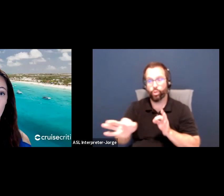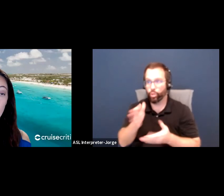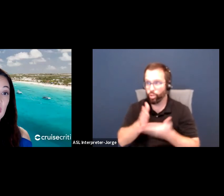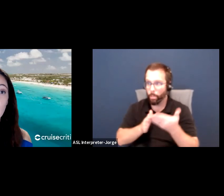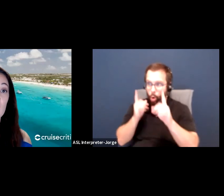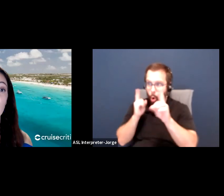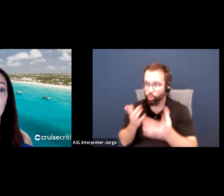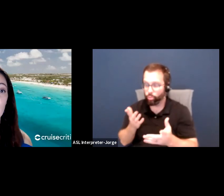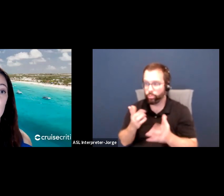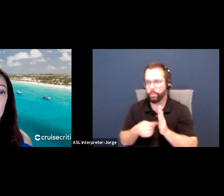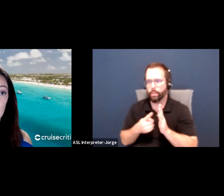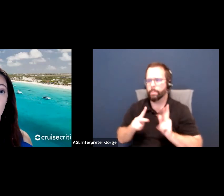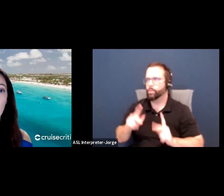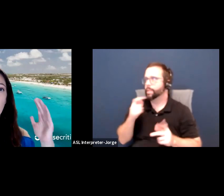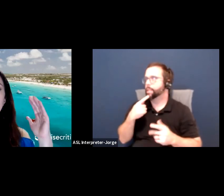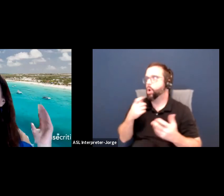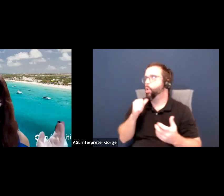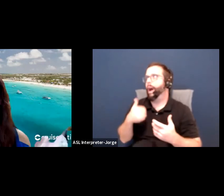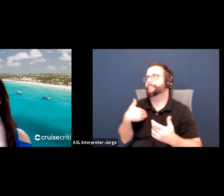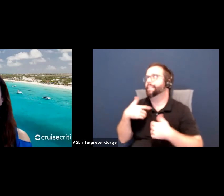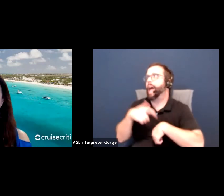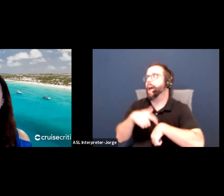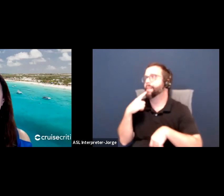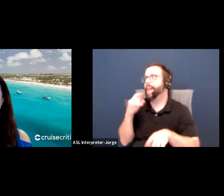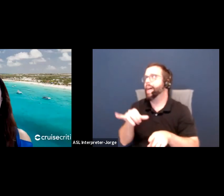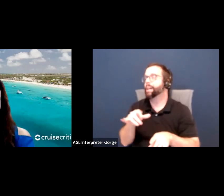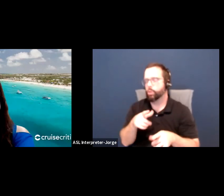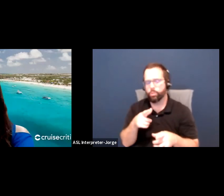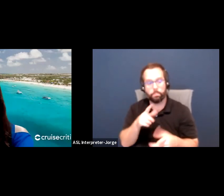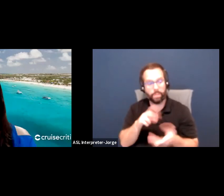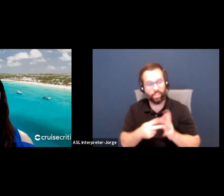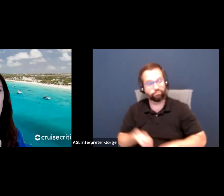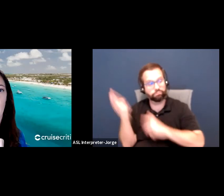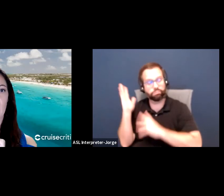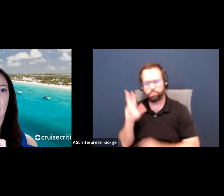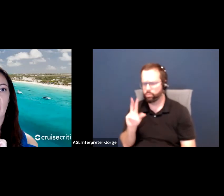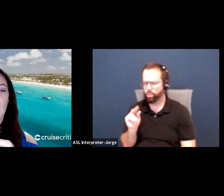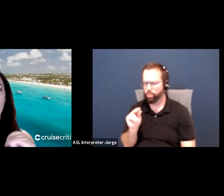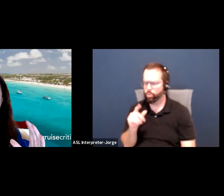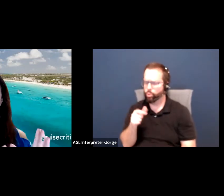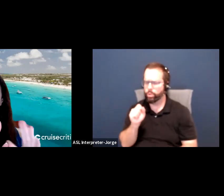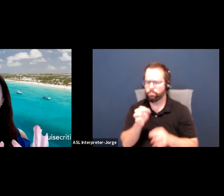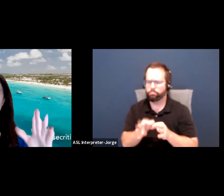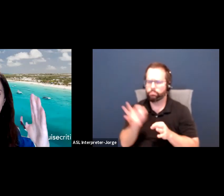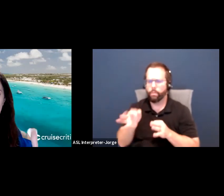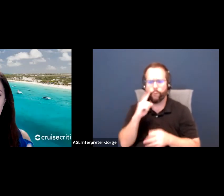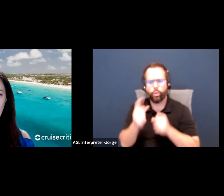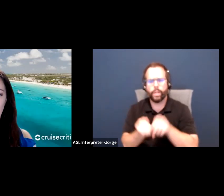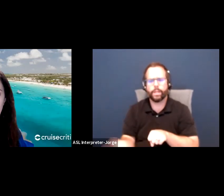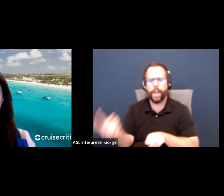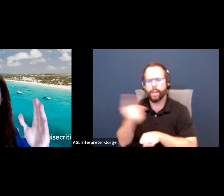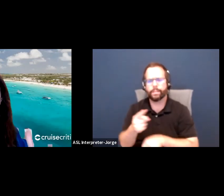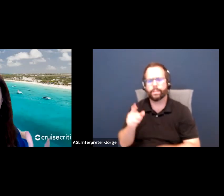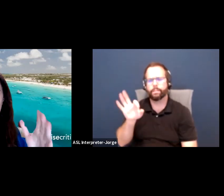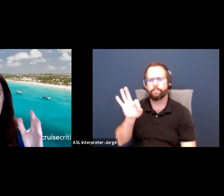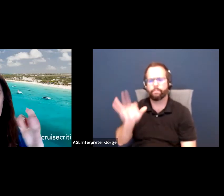time to do this. Well, doesn't mean you have to ditch it. It means that you could bring it to the next fiscal year. And so that's why I like at the end,